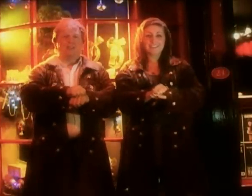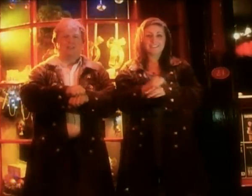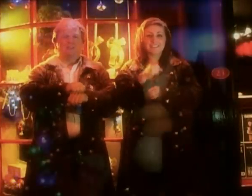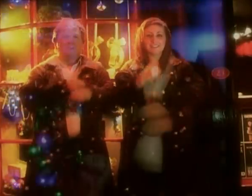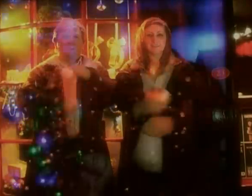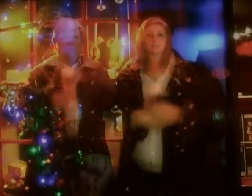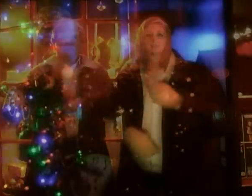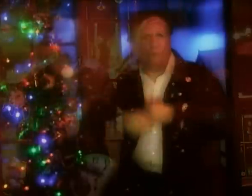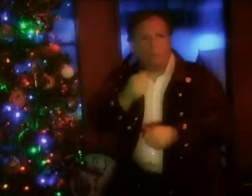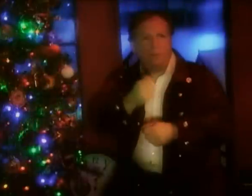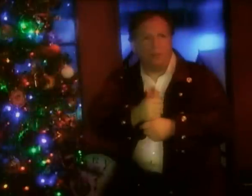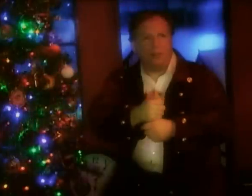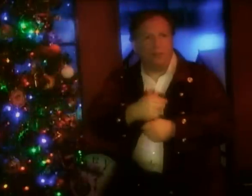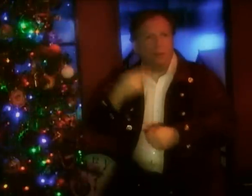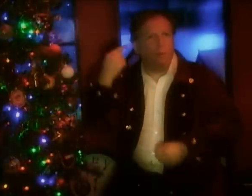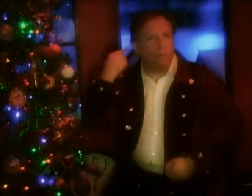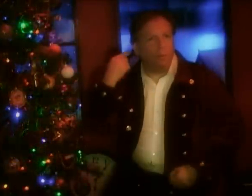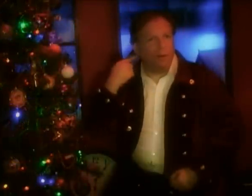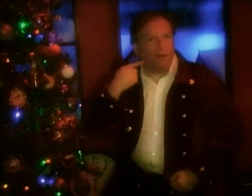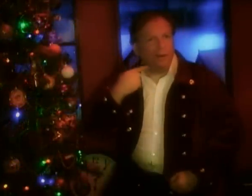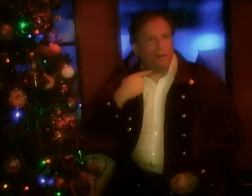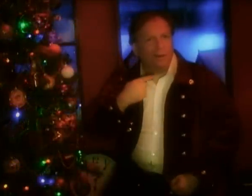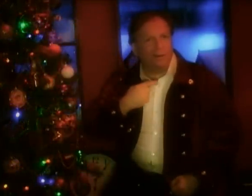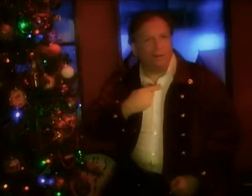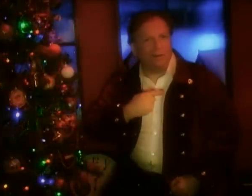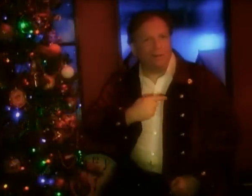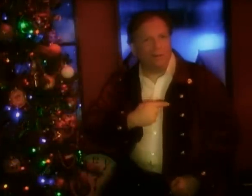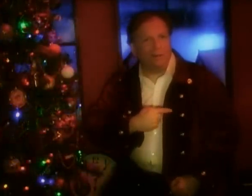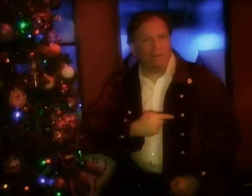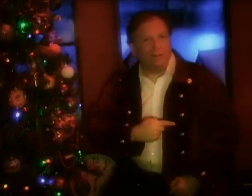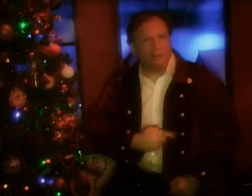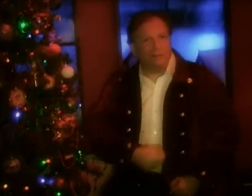be worth I'm